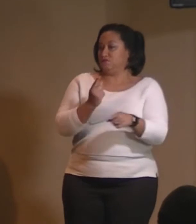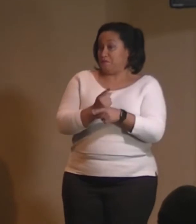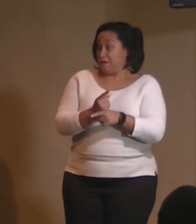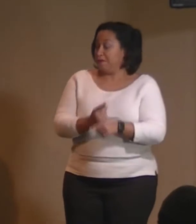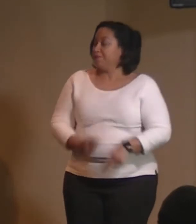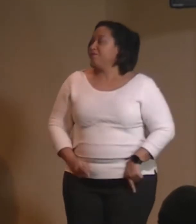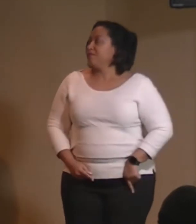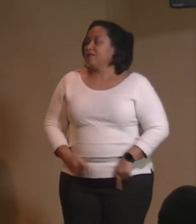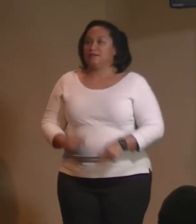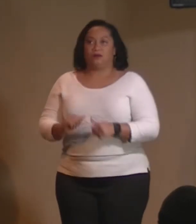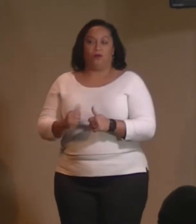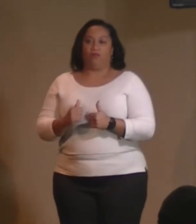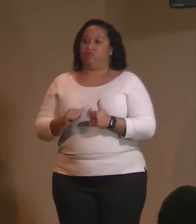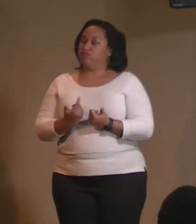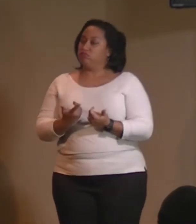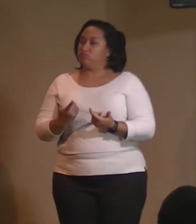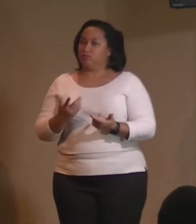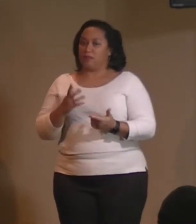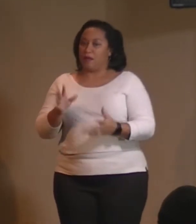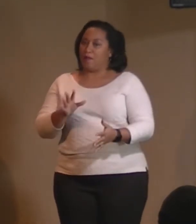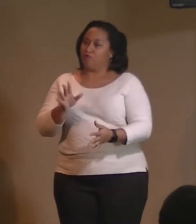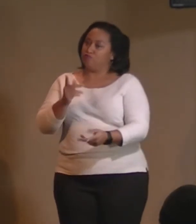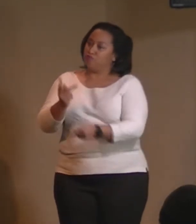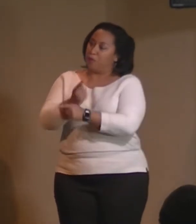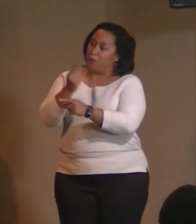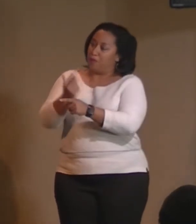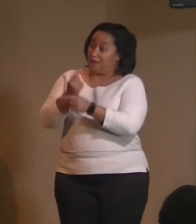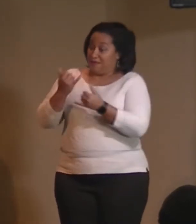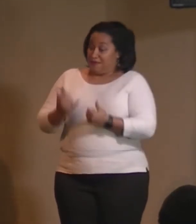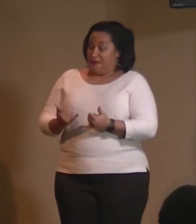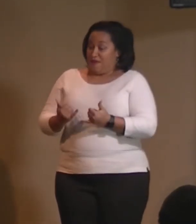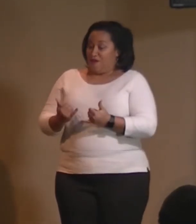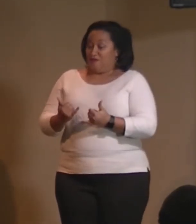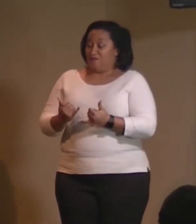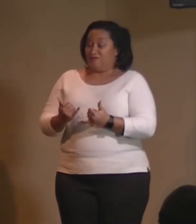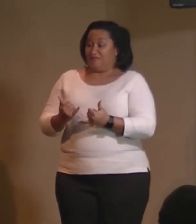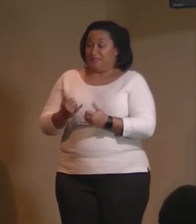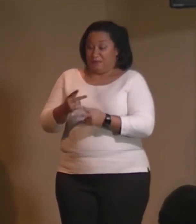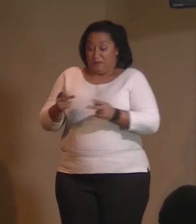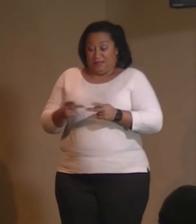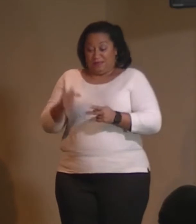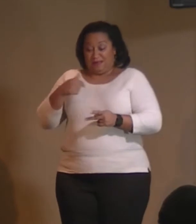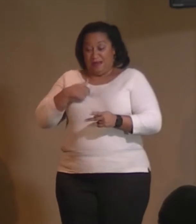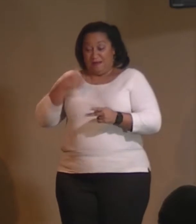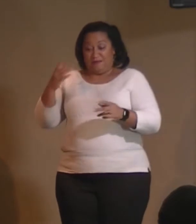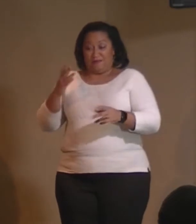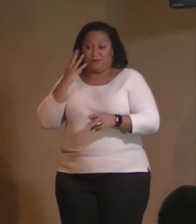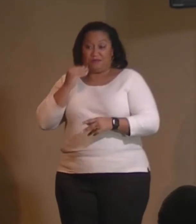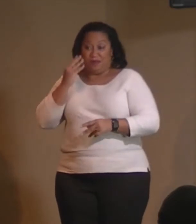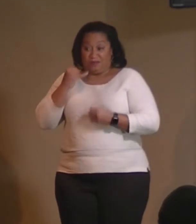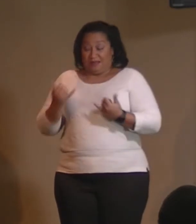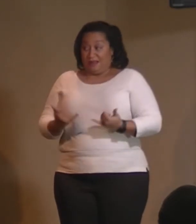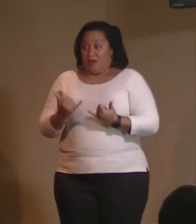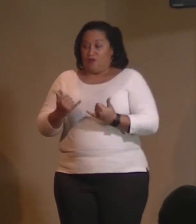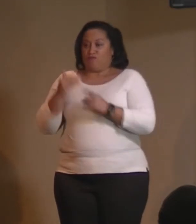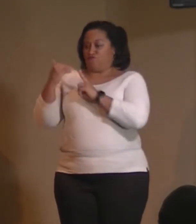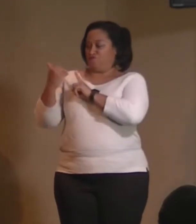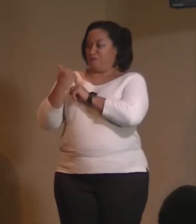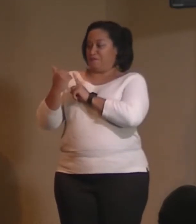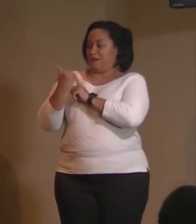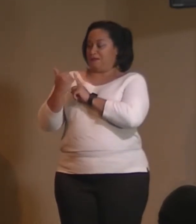And how fitting it is that going back to basics is where I am right now is reminding myself that